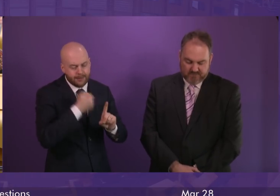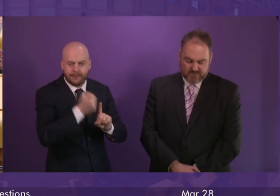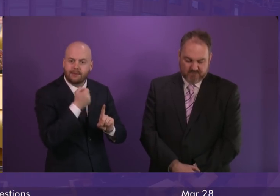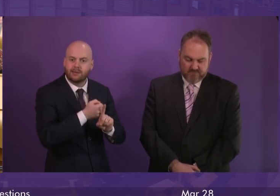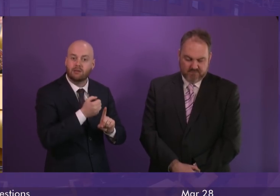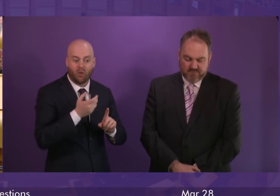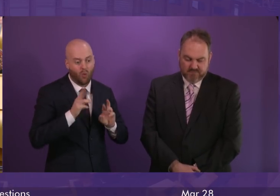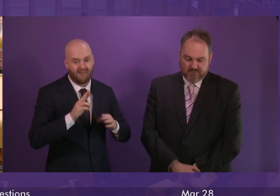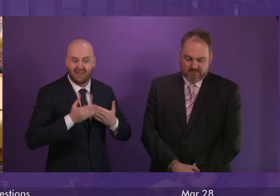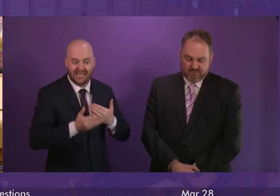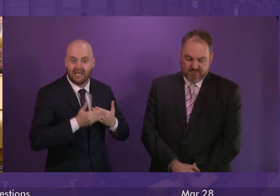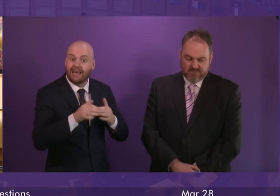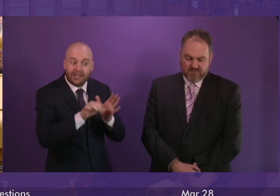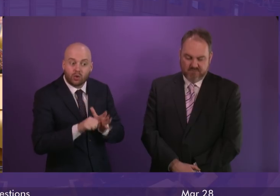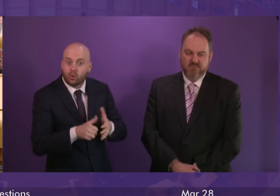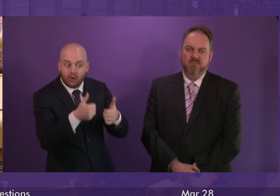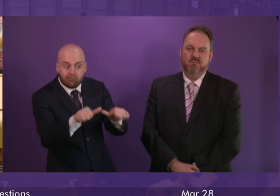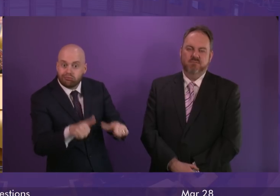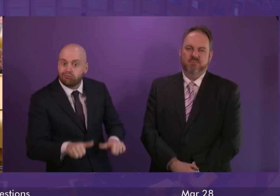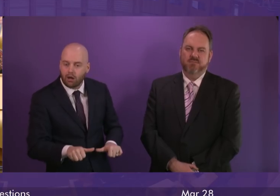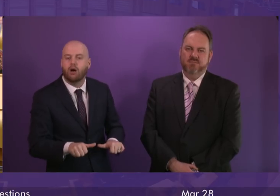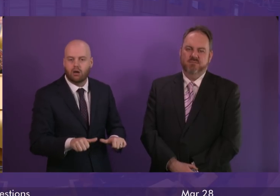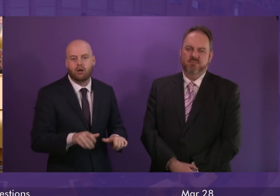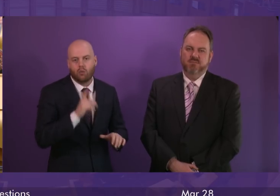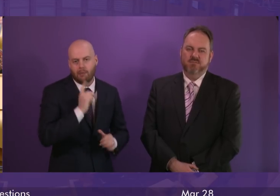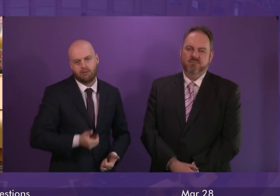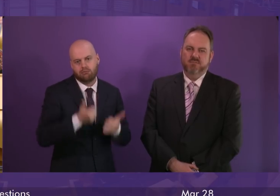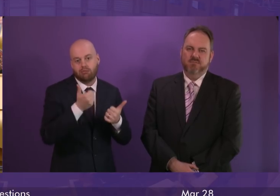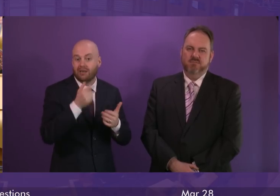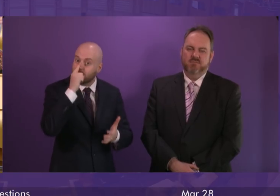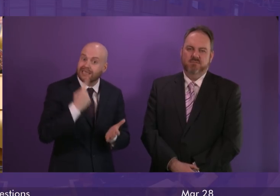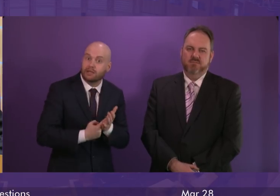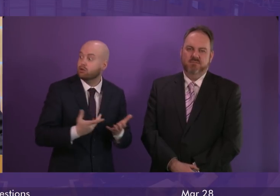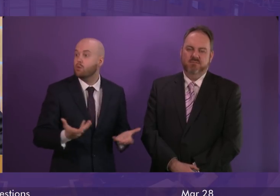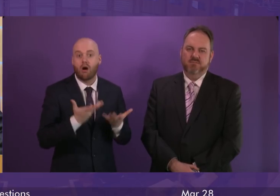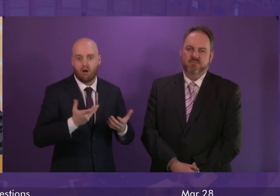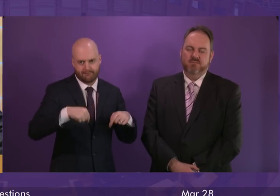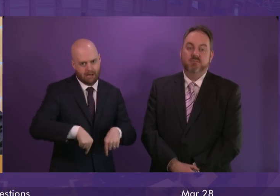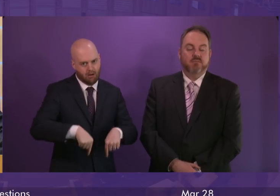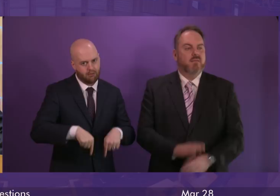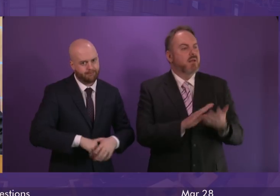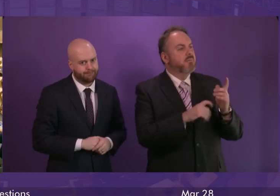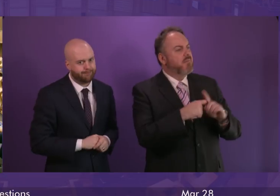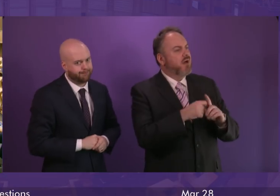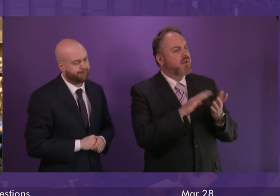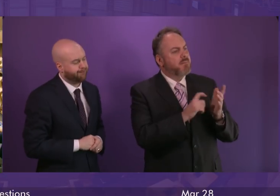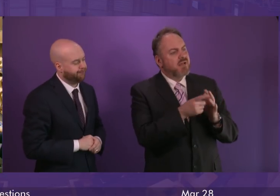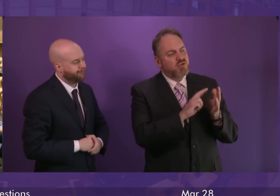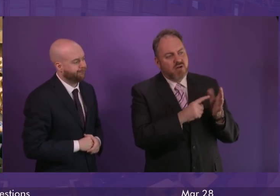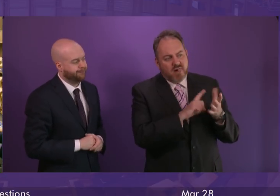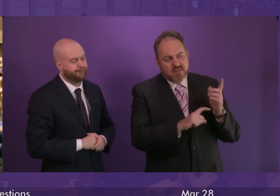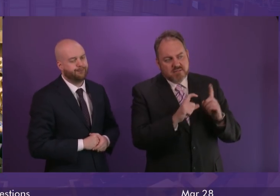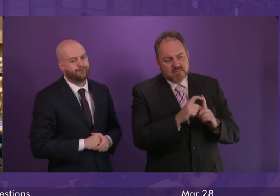but the sooner we can tackle these issues at source, the better by taking these decisions here in our own Parliament. Mark MacDonald. I